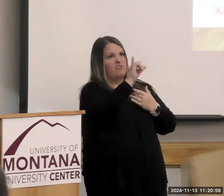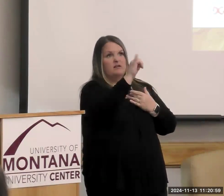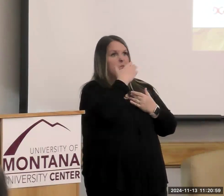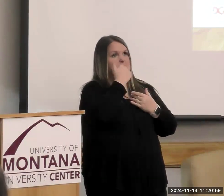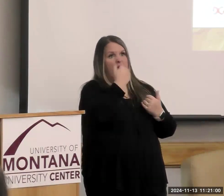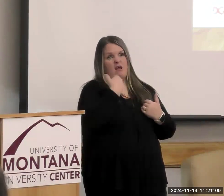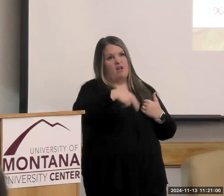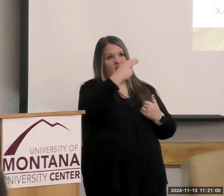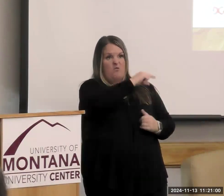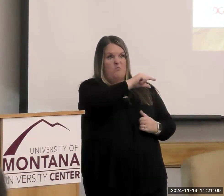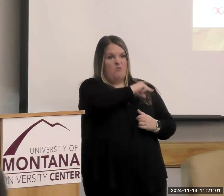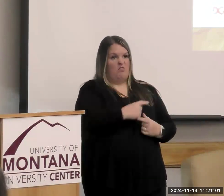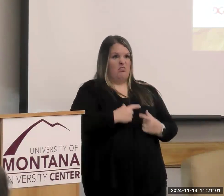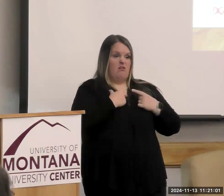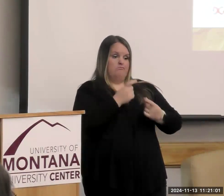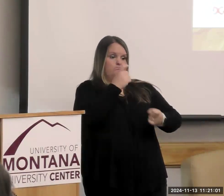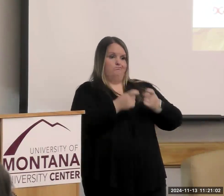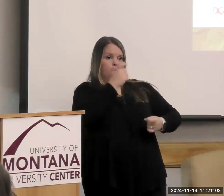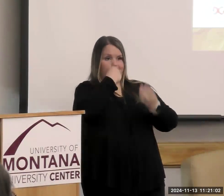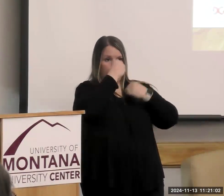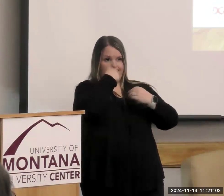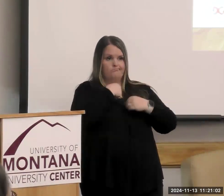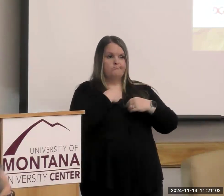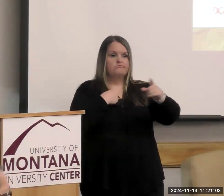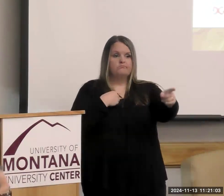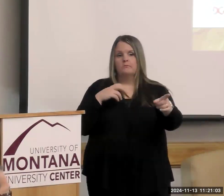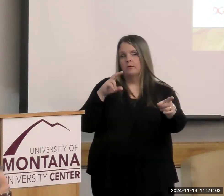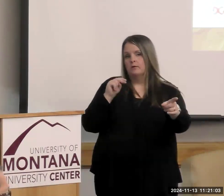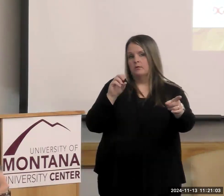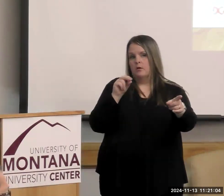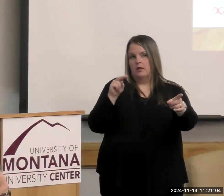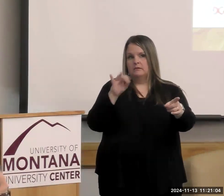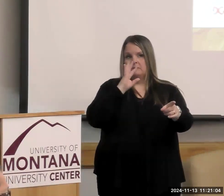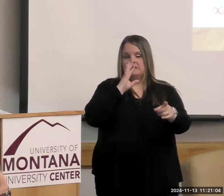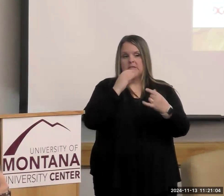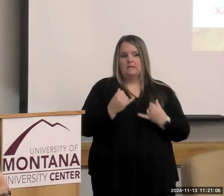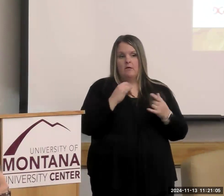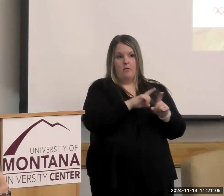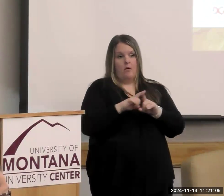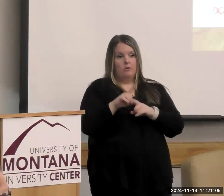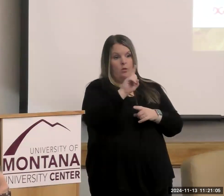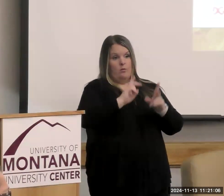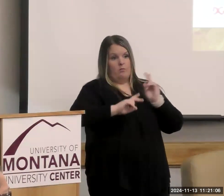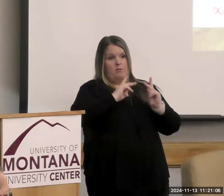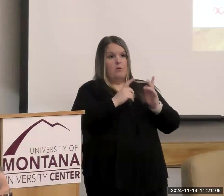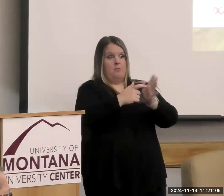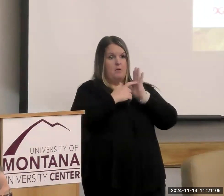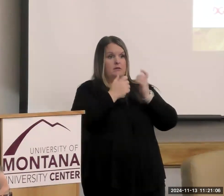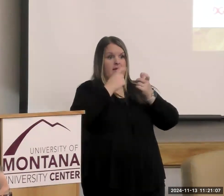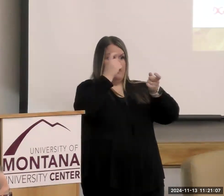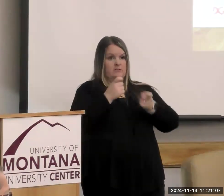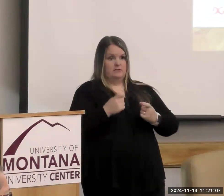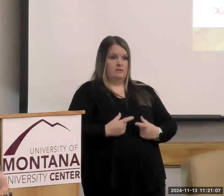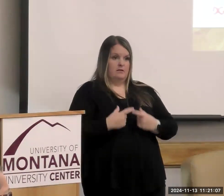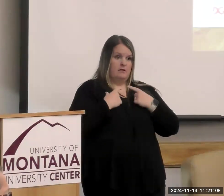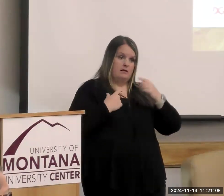quality of life, and they start making adjustments in their diets. And also, those folks have to make a lot of changes in their life.